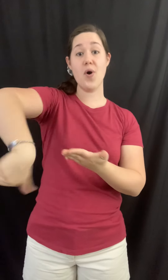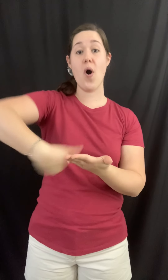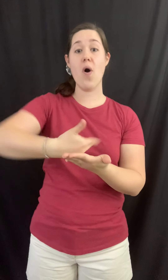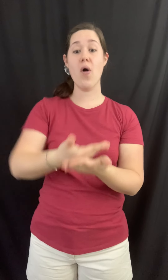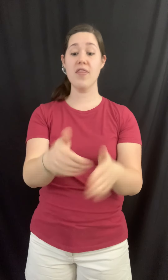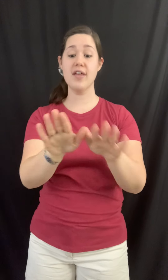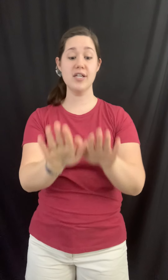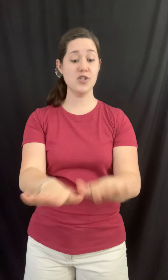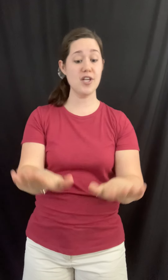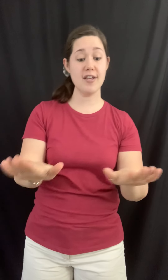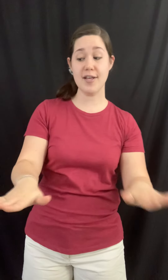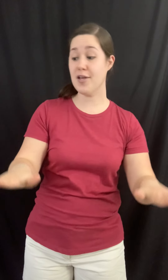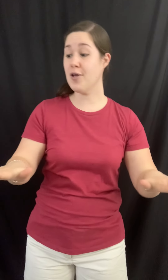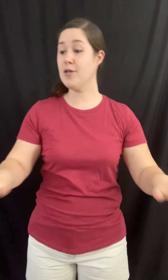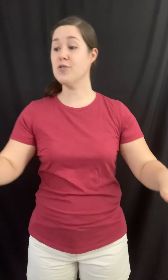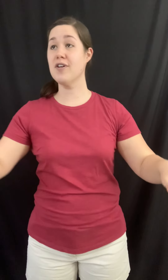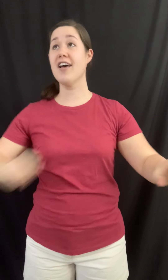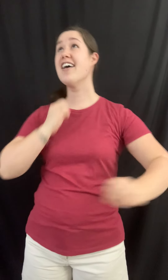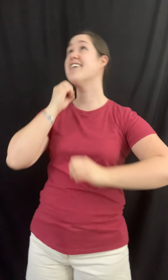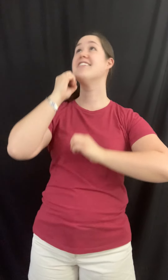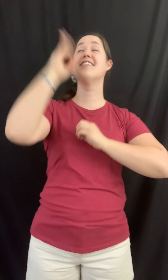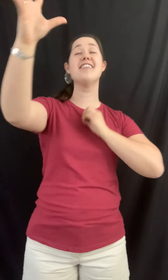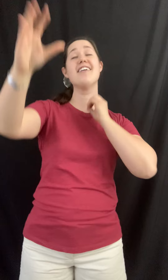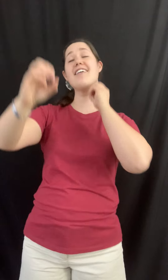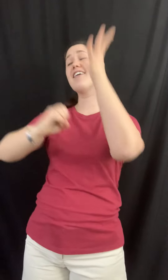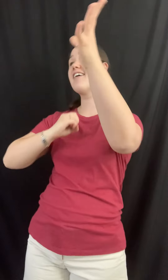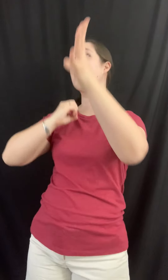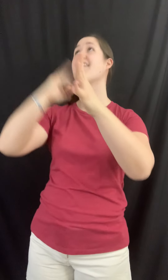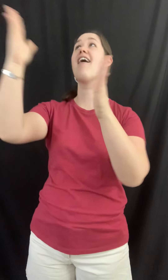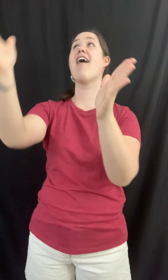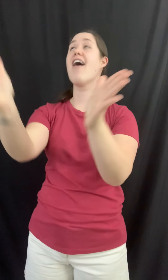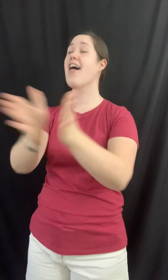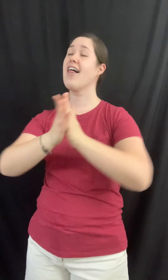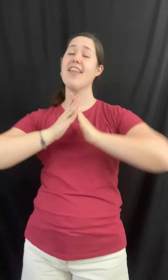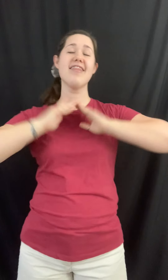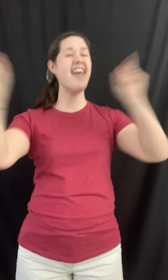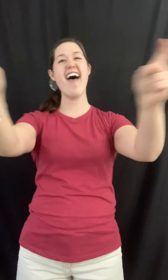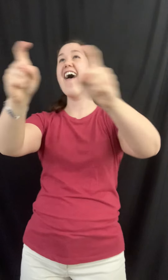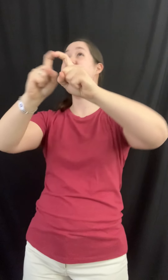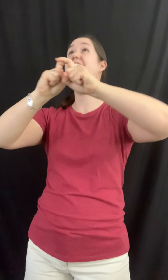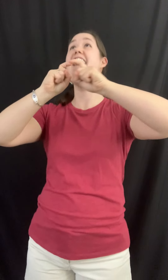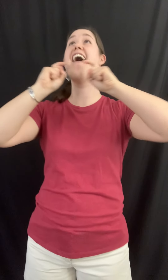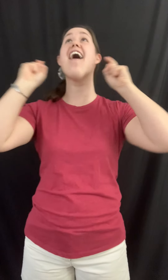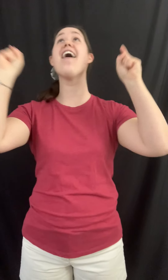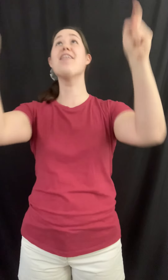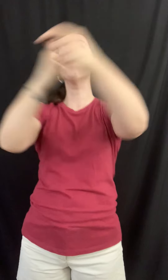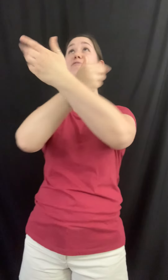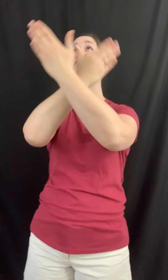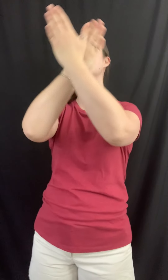All the children sing, hallelujah.